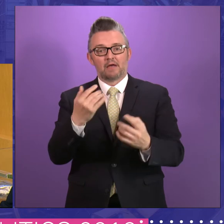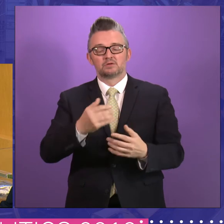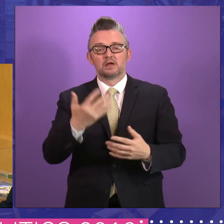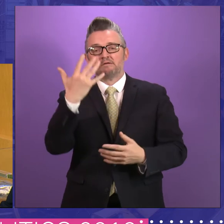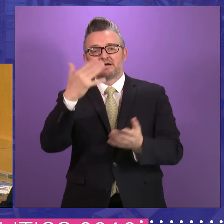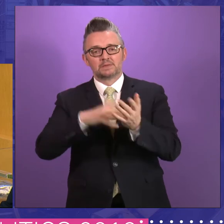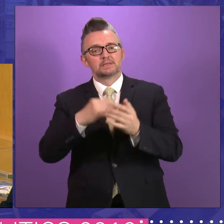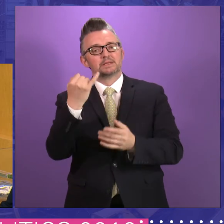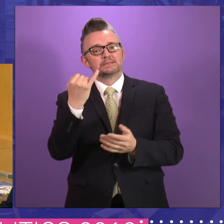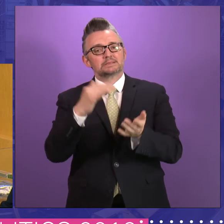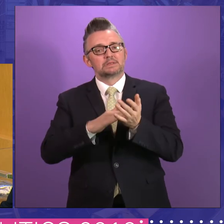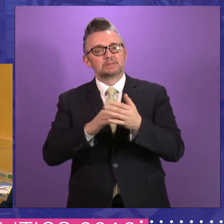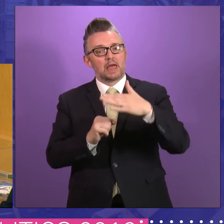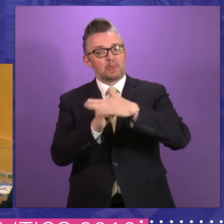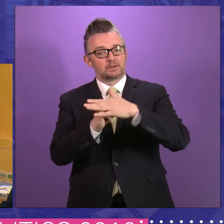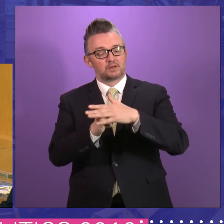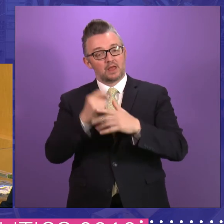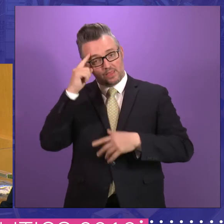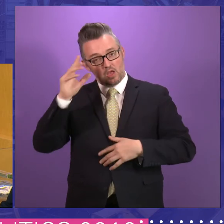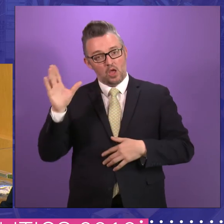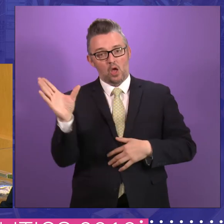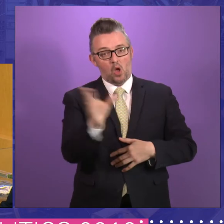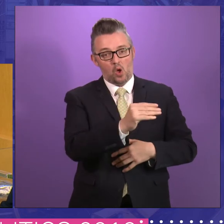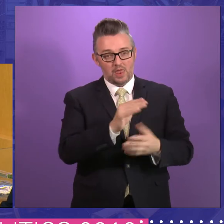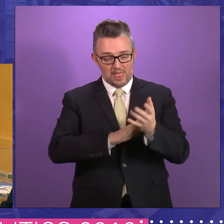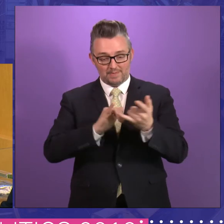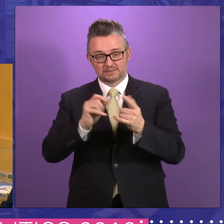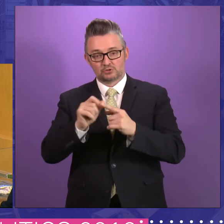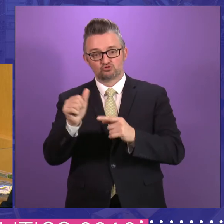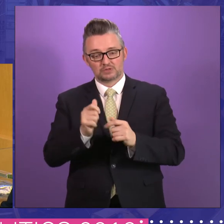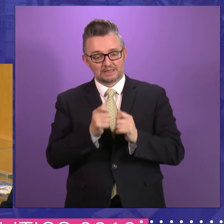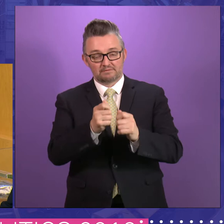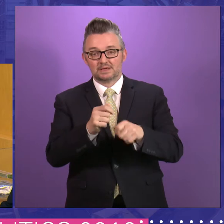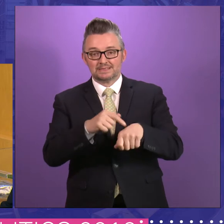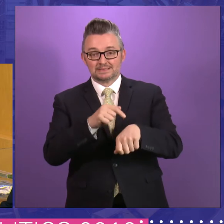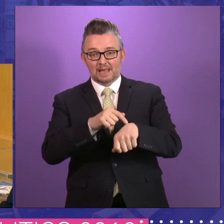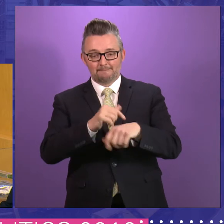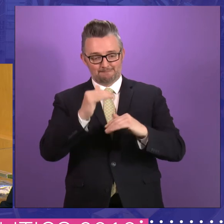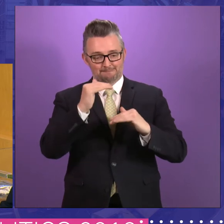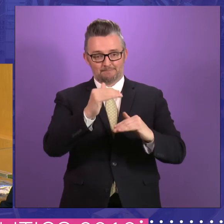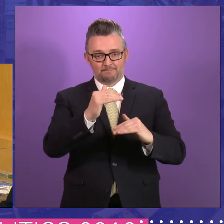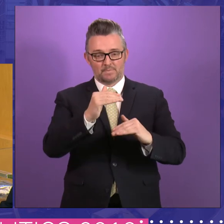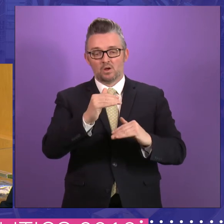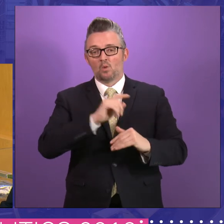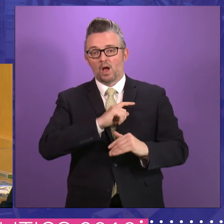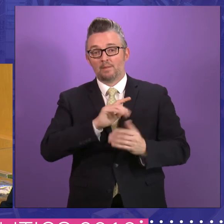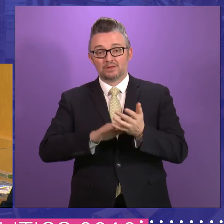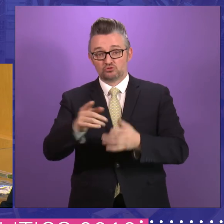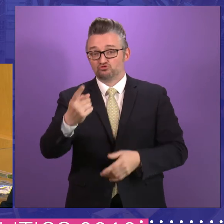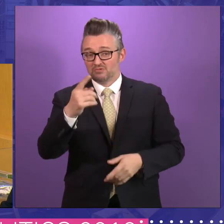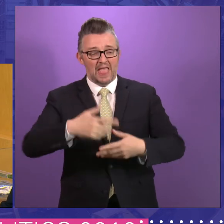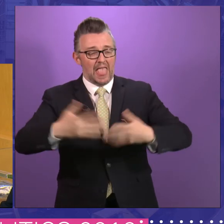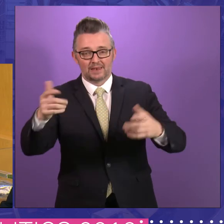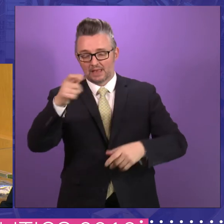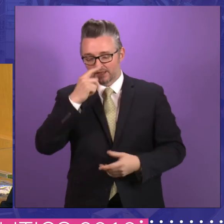six minutes limit. I think every MSP should be given a ration of time to use over the years so that just occasionally you can stand up in